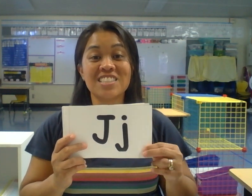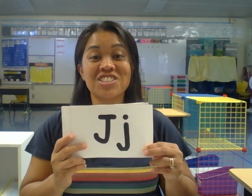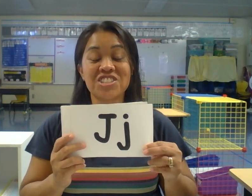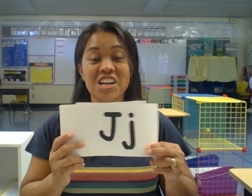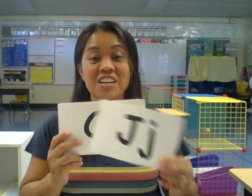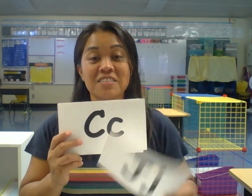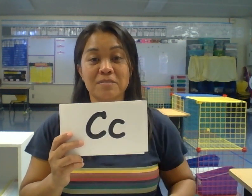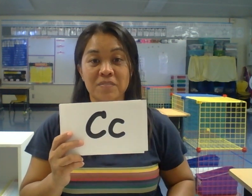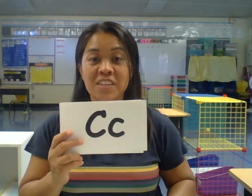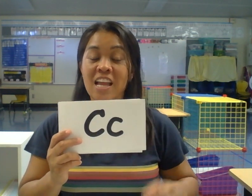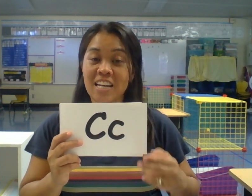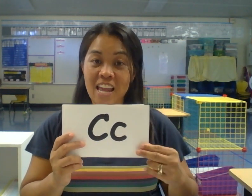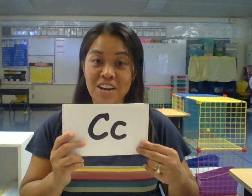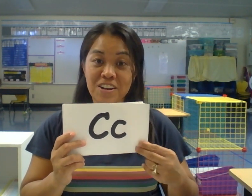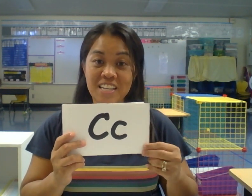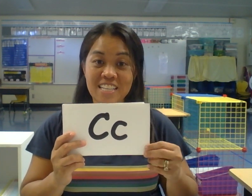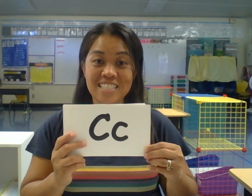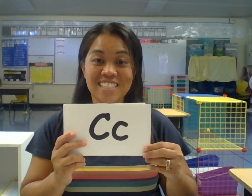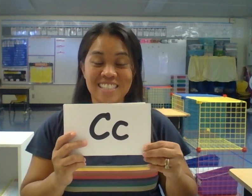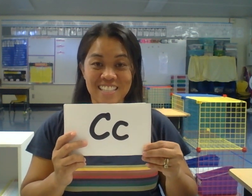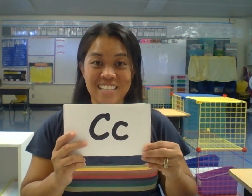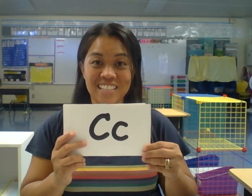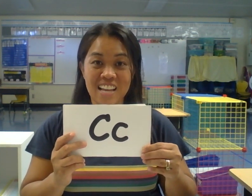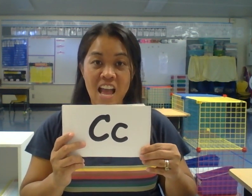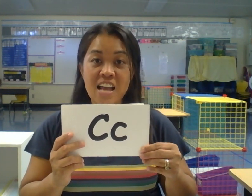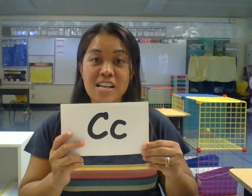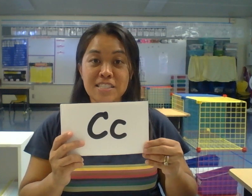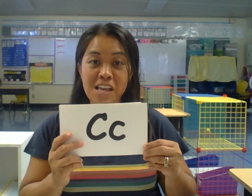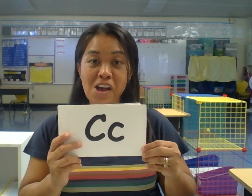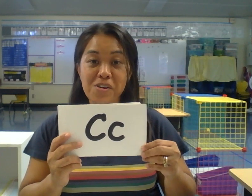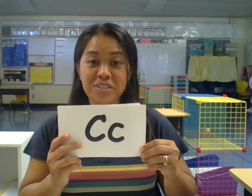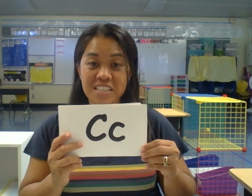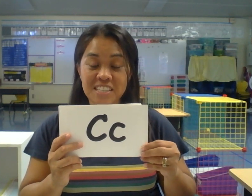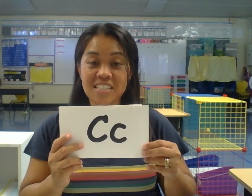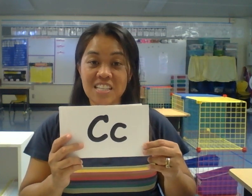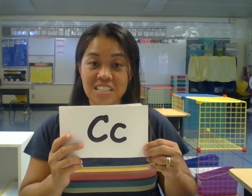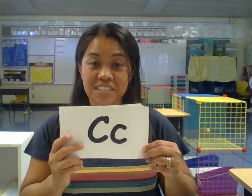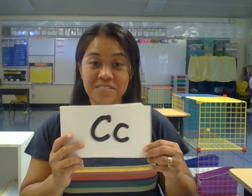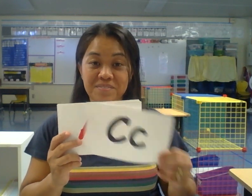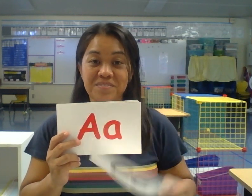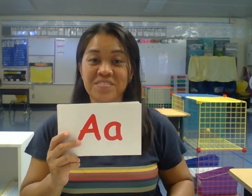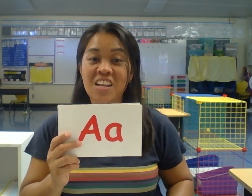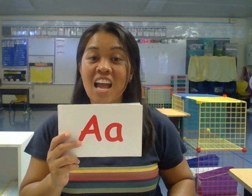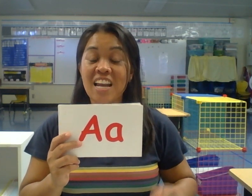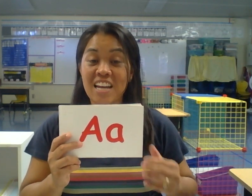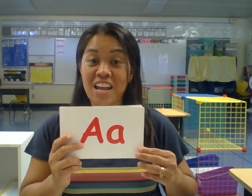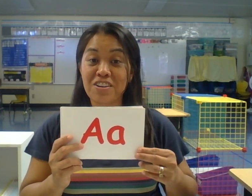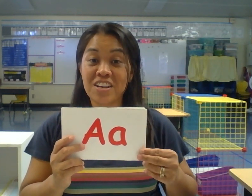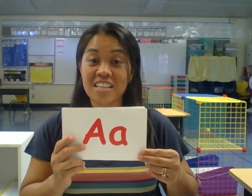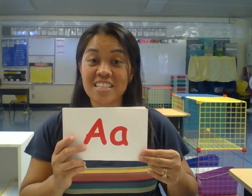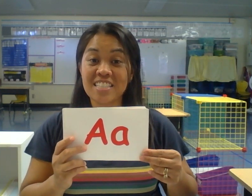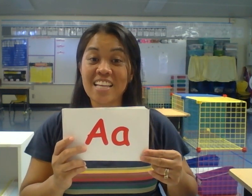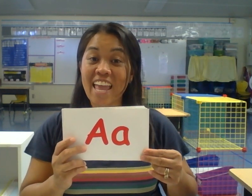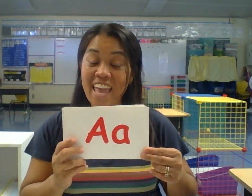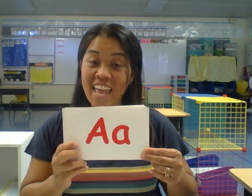J. Letter is Z. Sound is K. Letter is A.